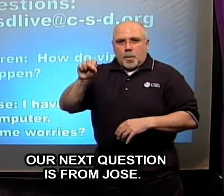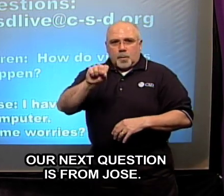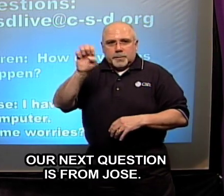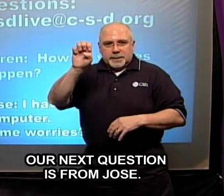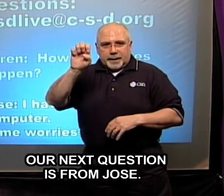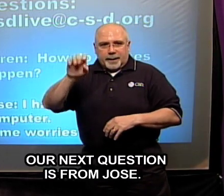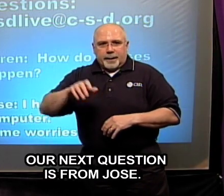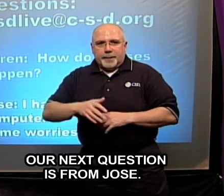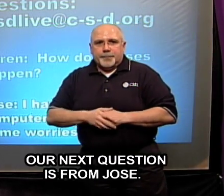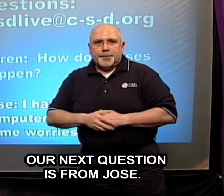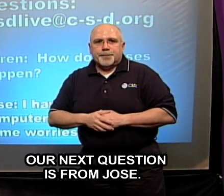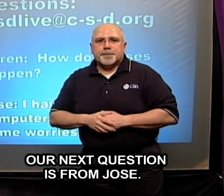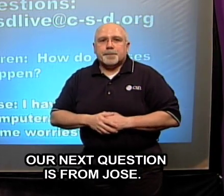our next question is from Jose